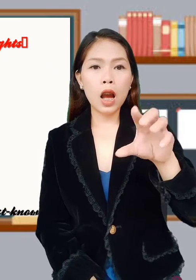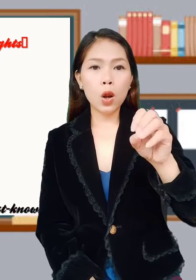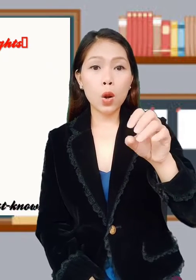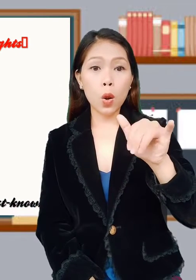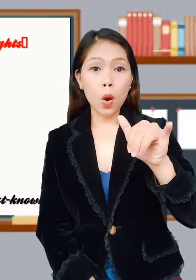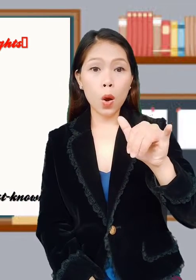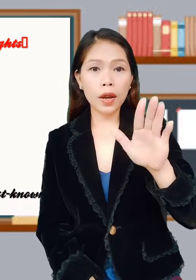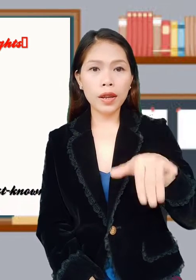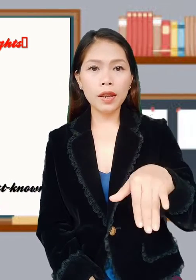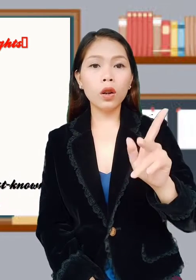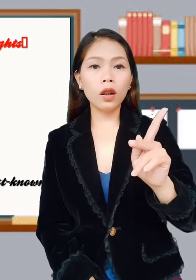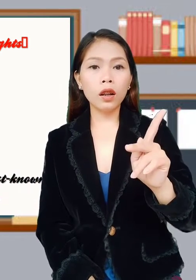Loikratong festival.